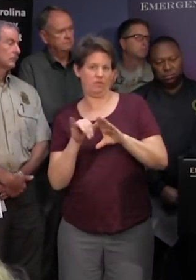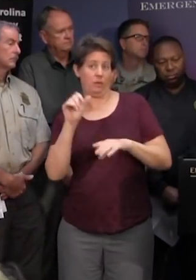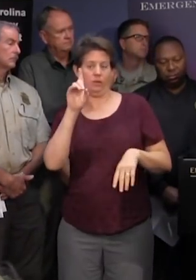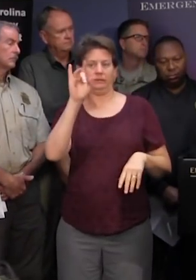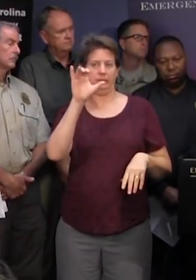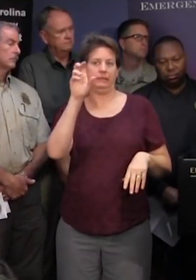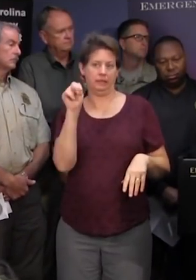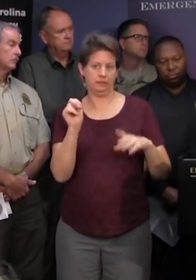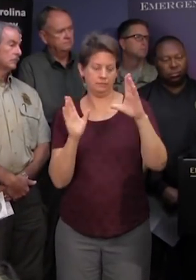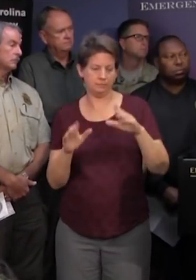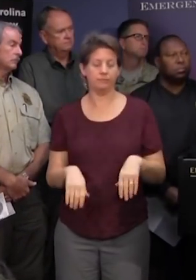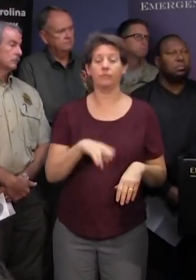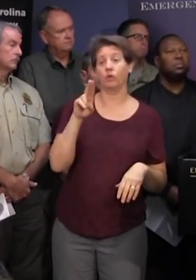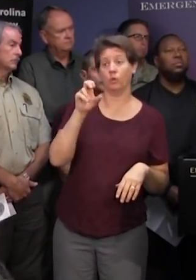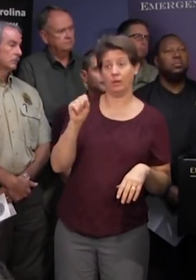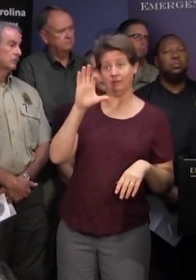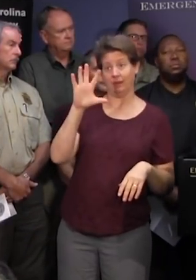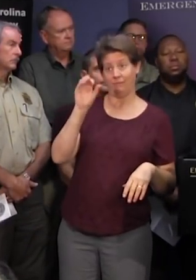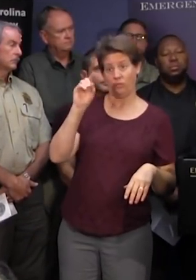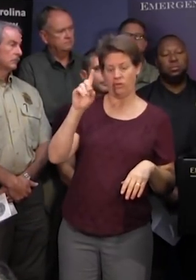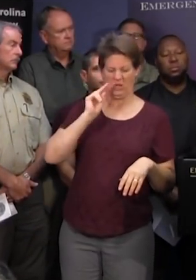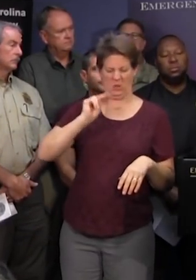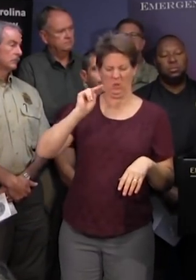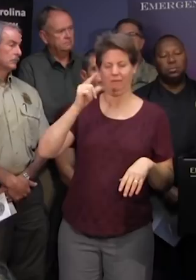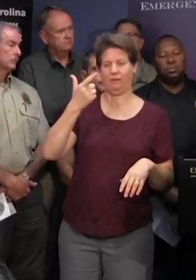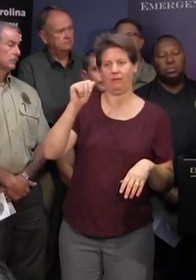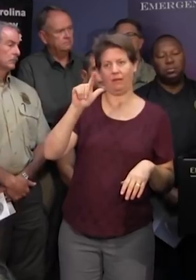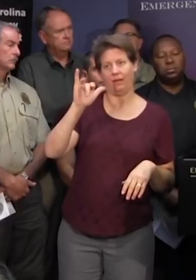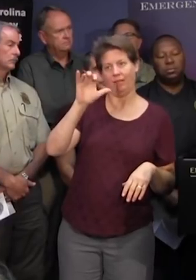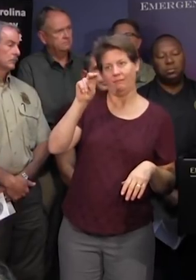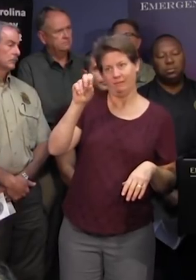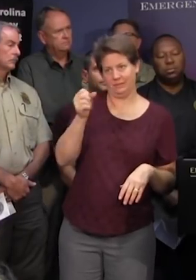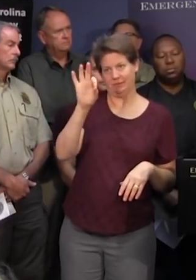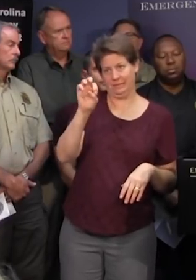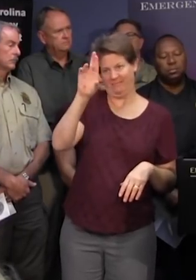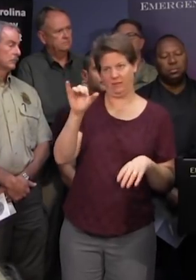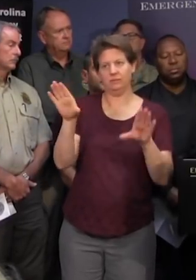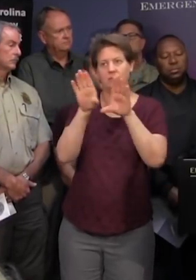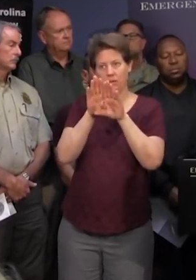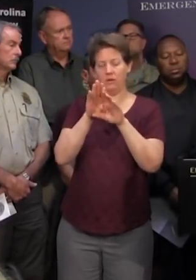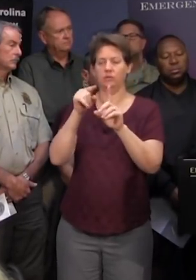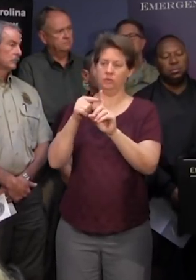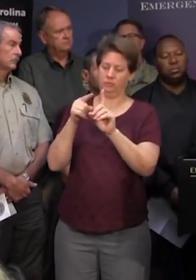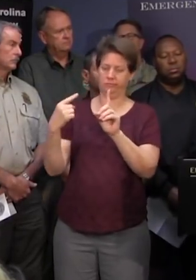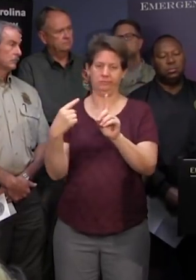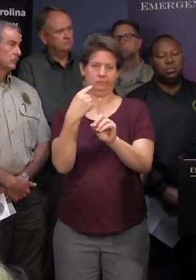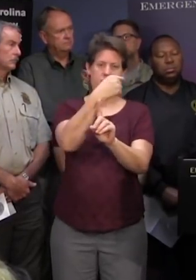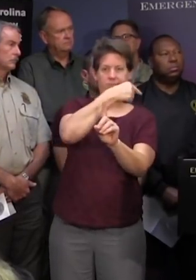area us 501 just north of gallivant's ferry is currently closed and we're detouring that to